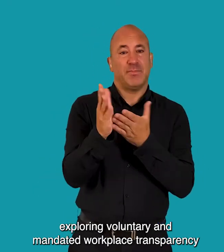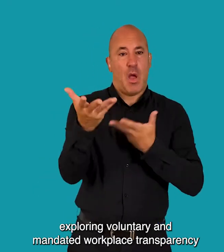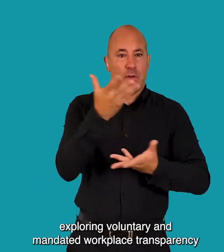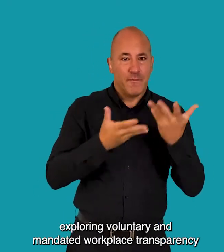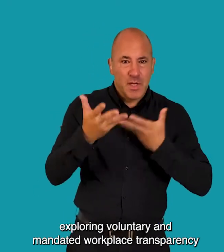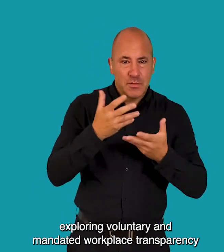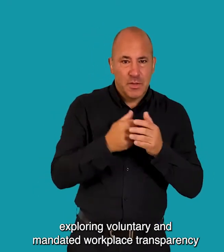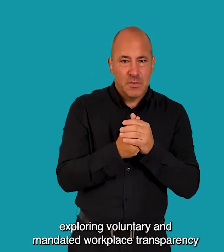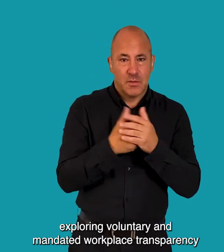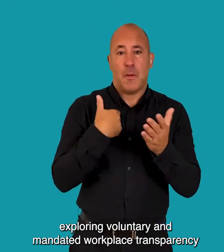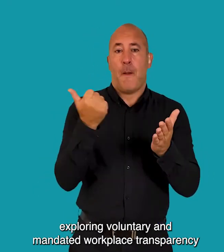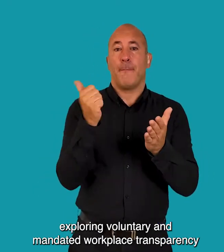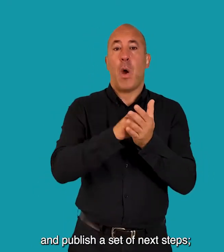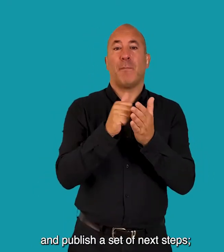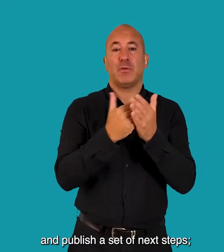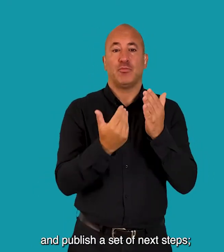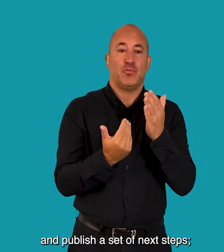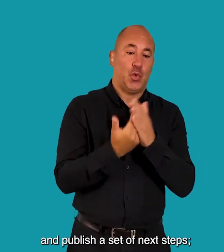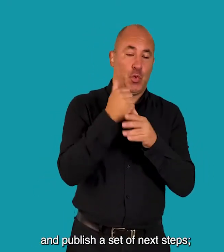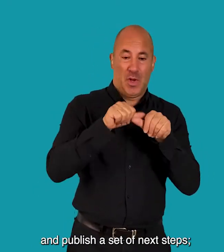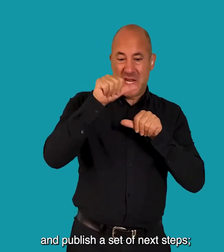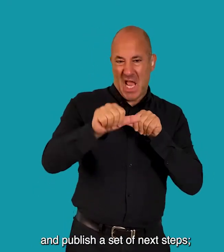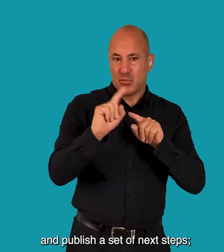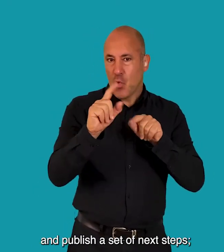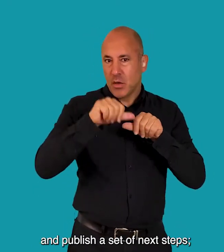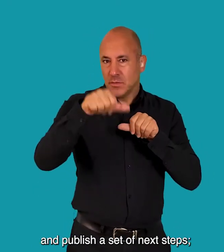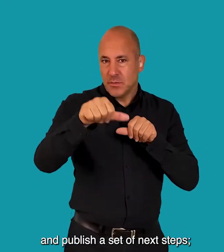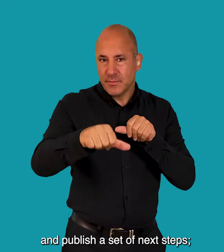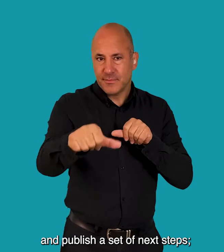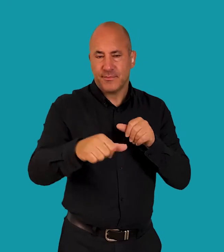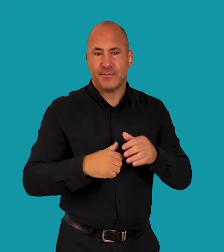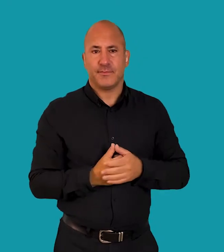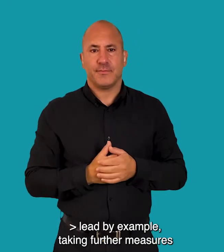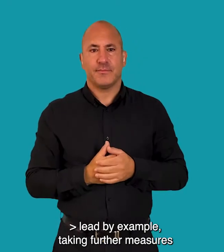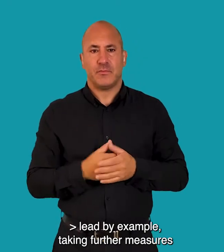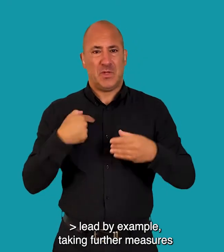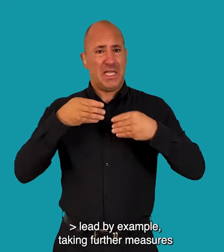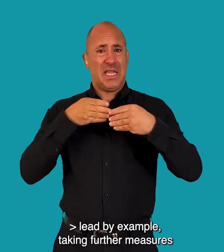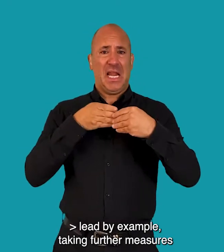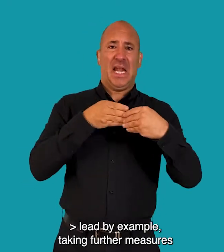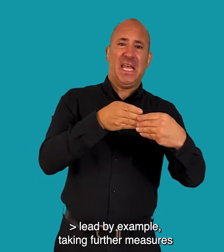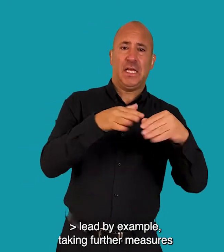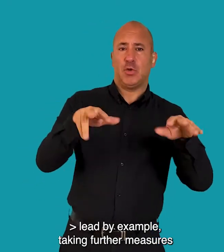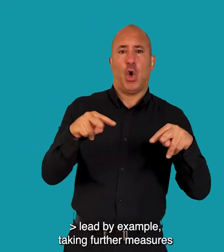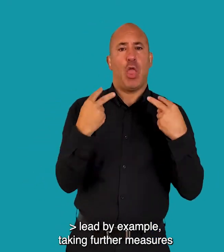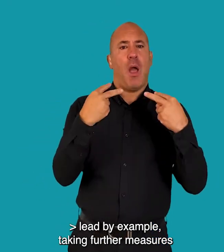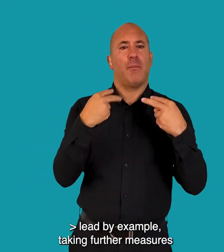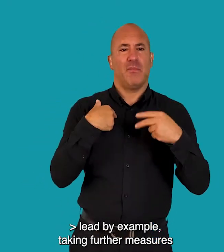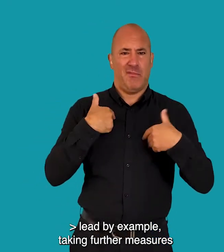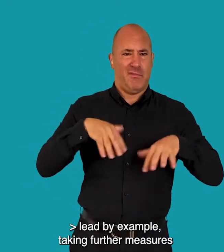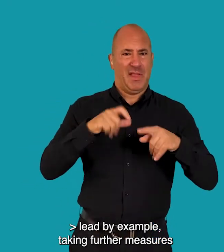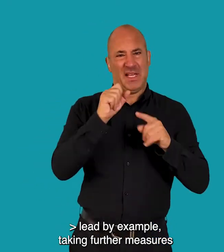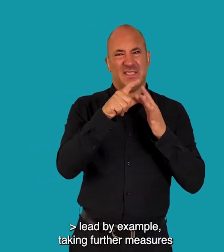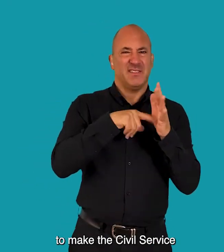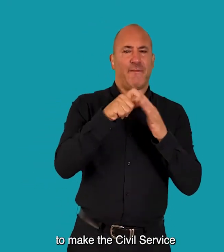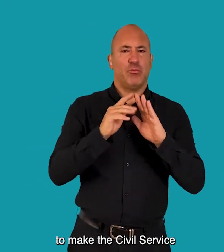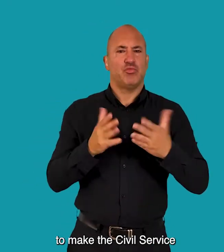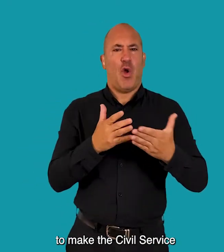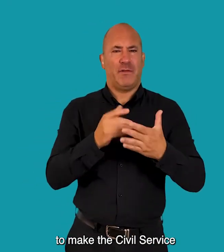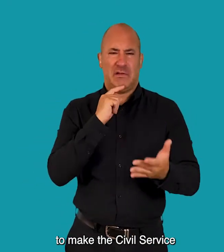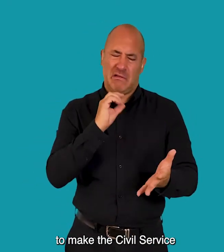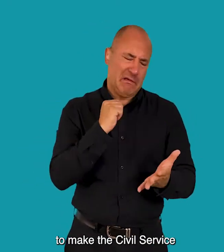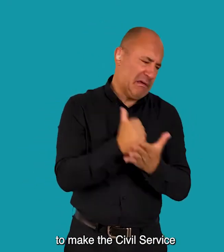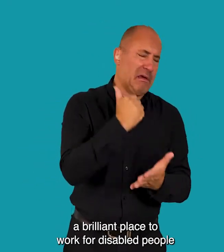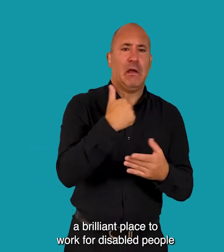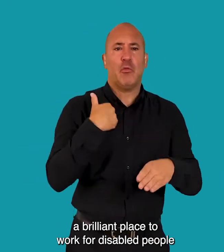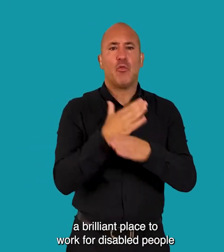workplace transparency and publish a set of next steps Lead by example Taking further measures to make the